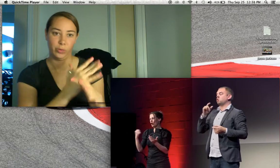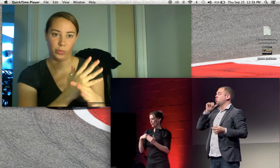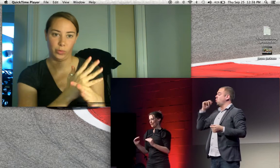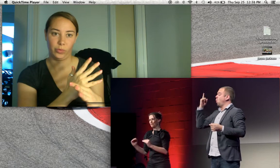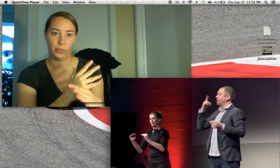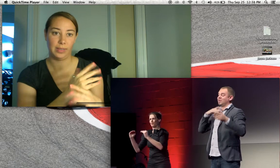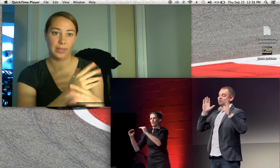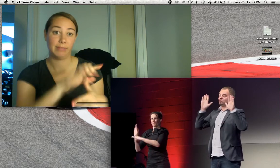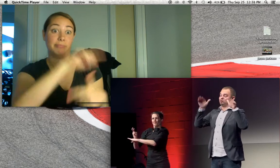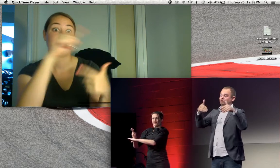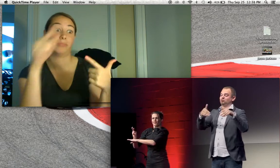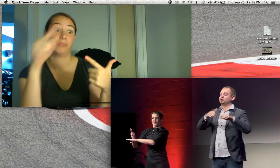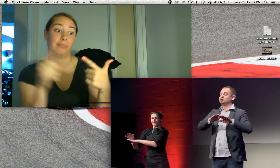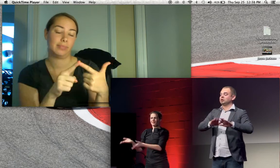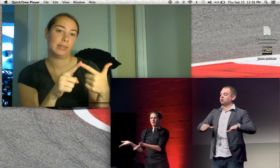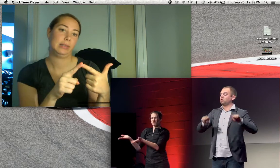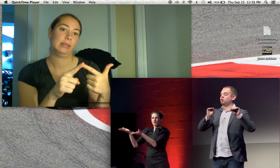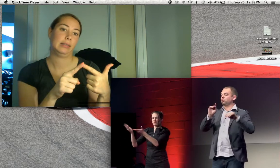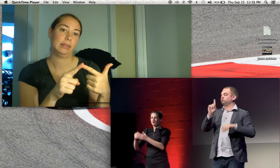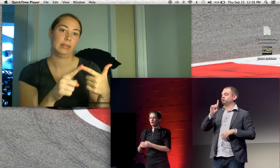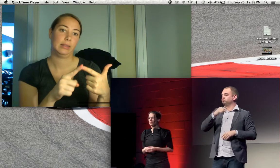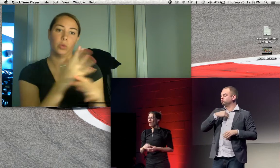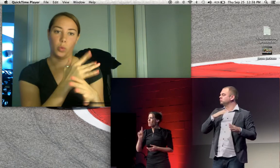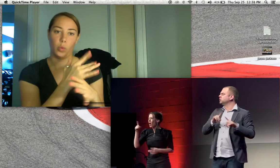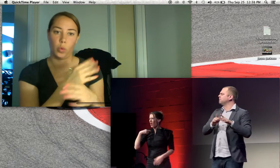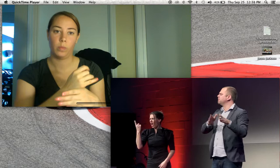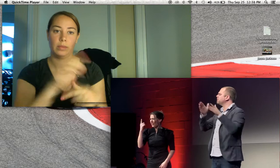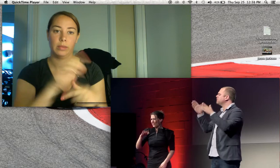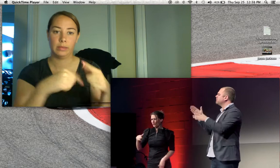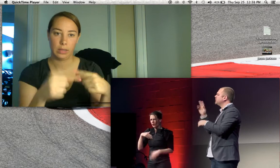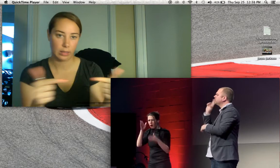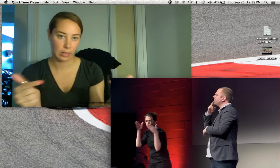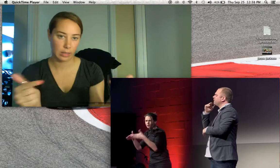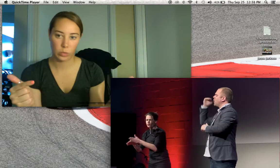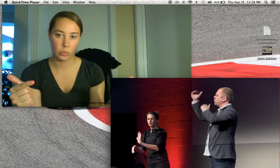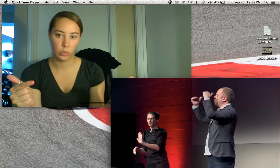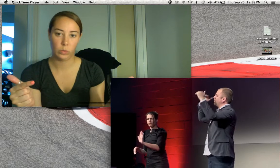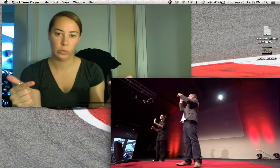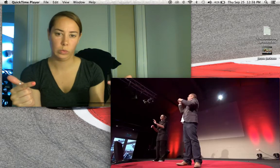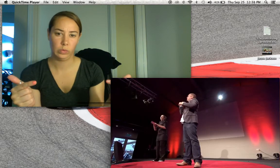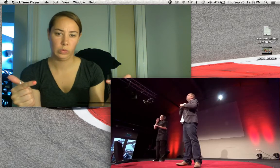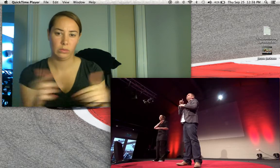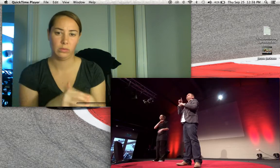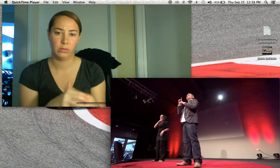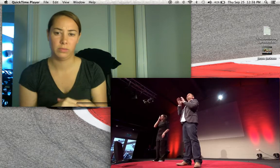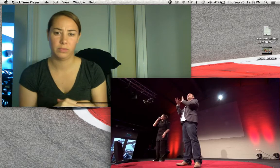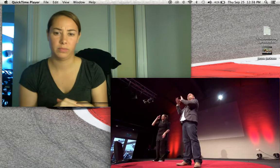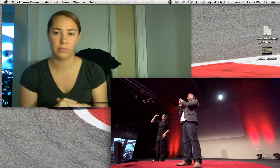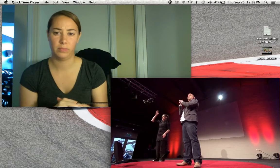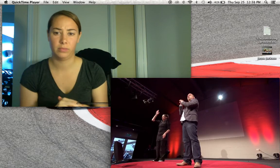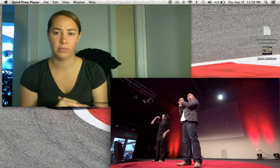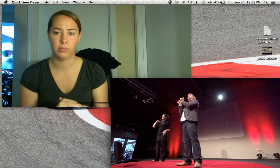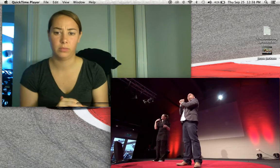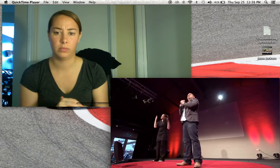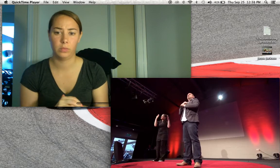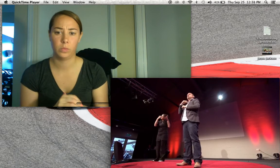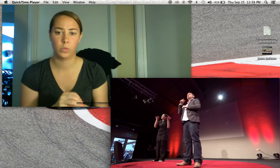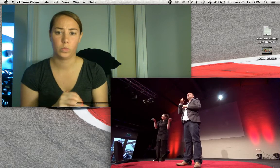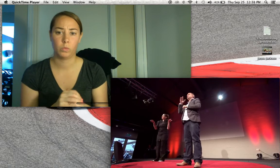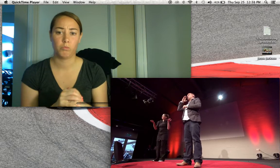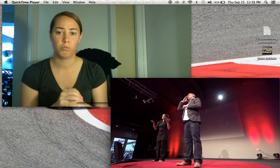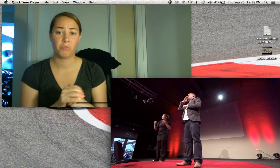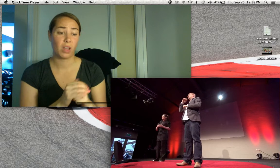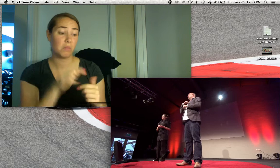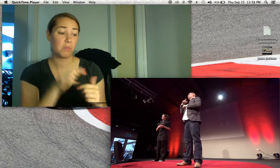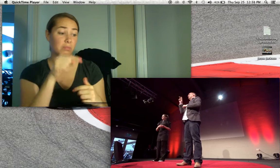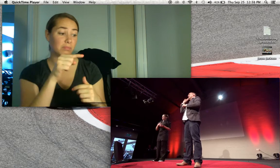they can have full access to the hearing community. I don't only teach children, but I focus on deaf adults as well,